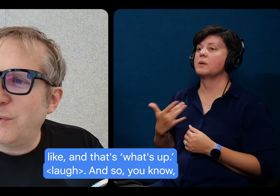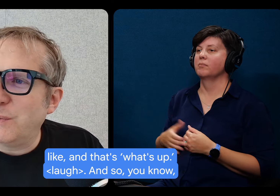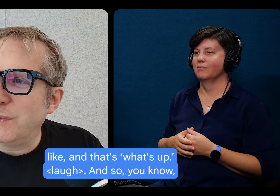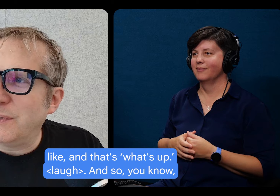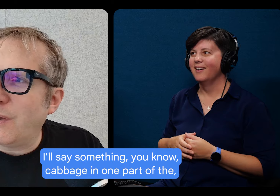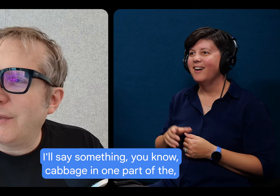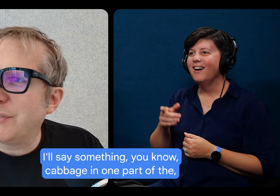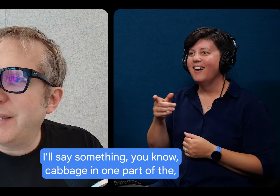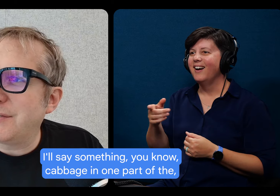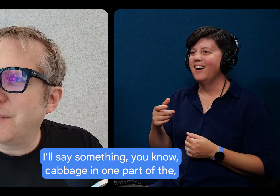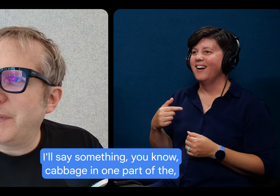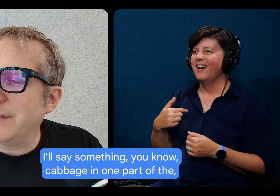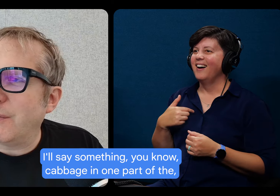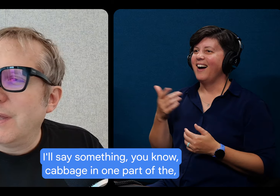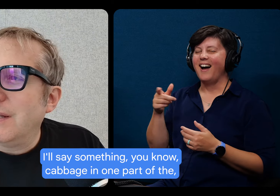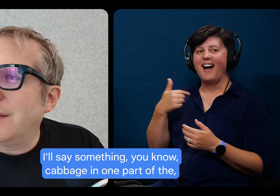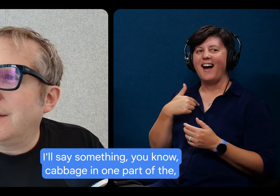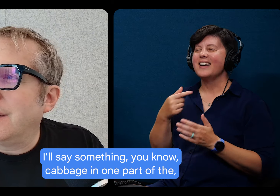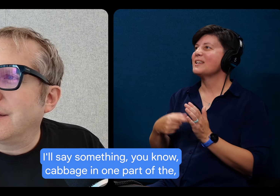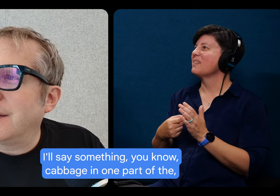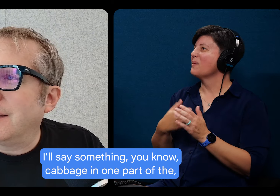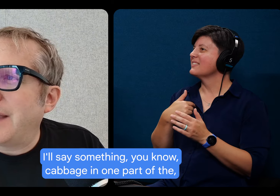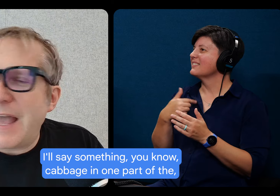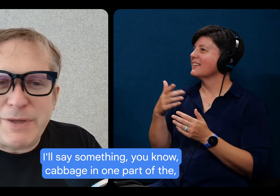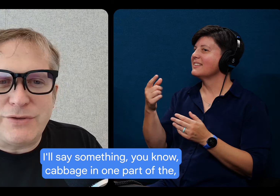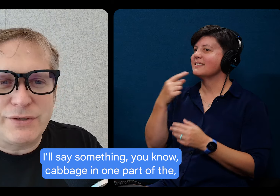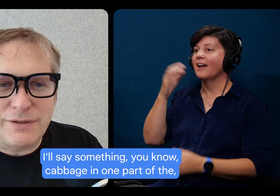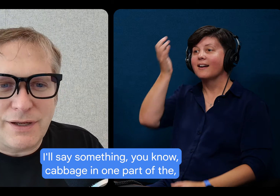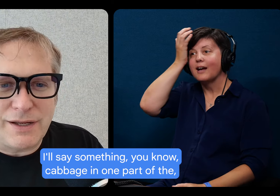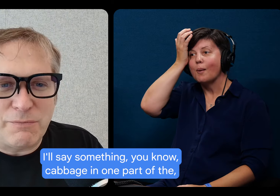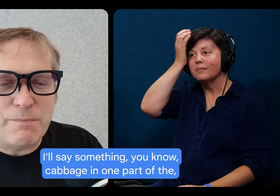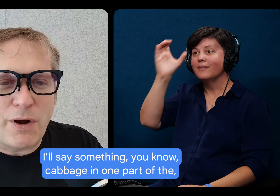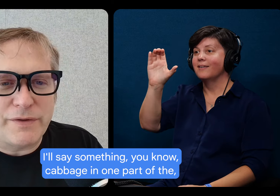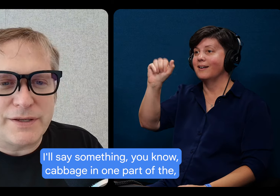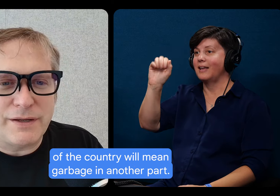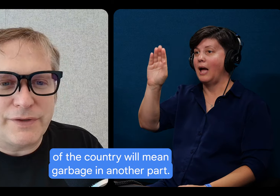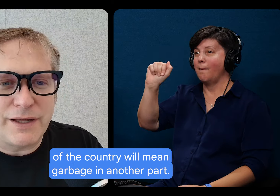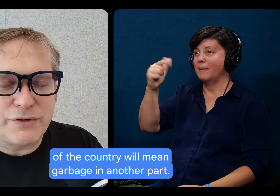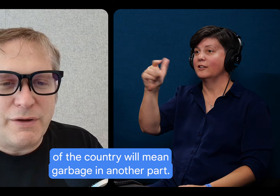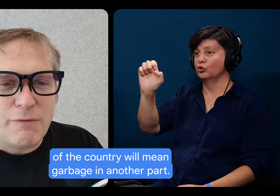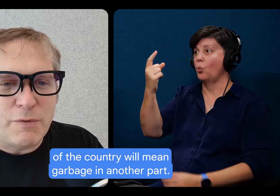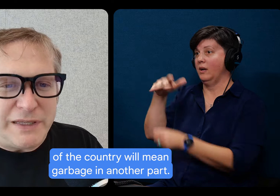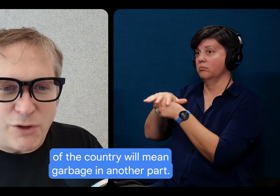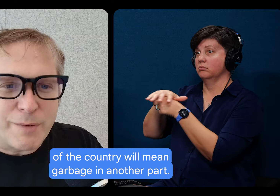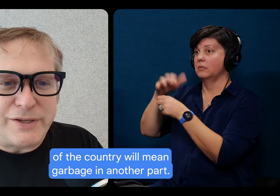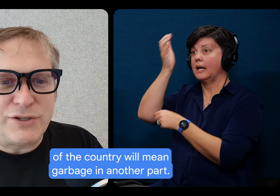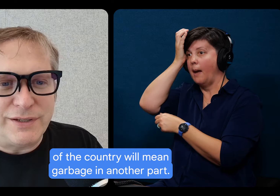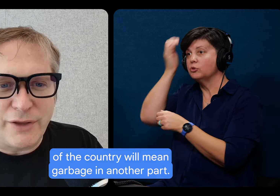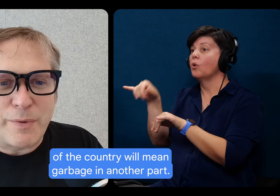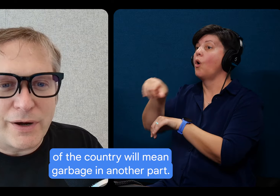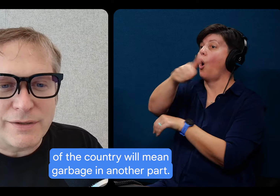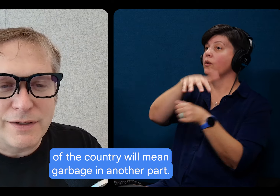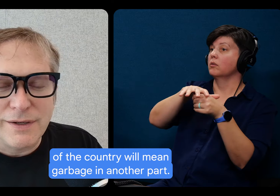so, you know, I'll say something, know, cabbage in one part of the country will mean garbage